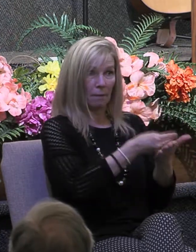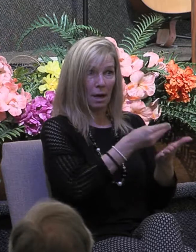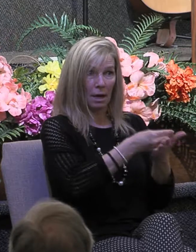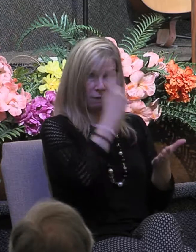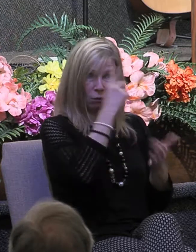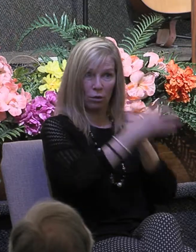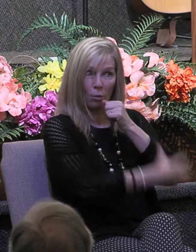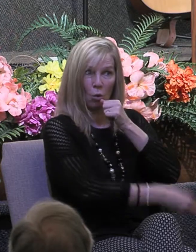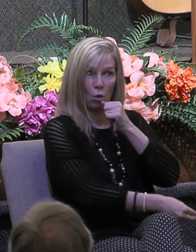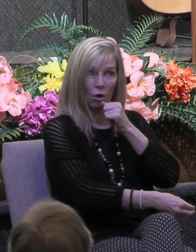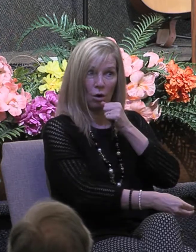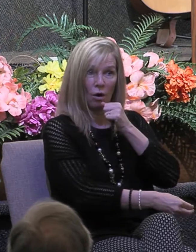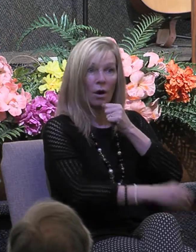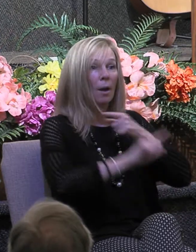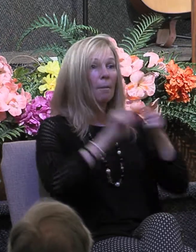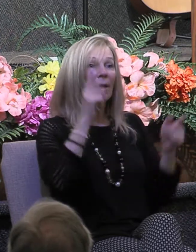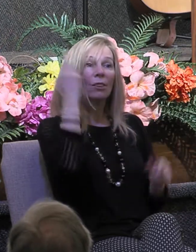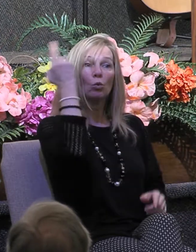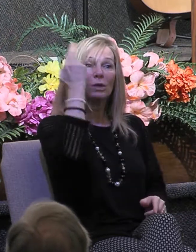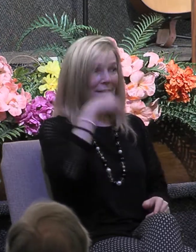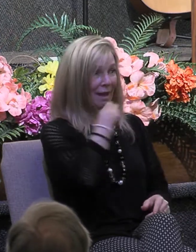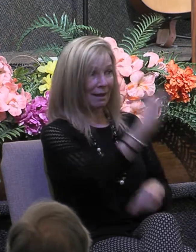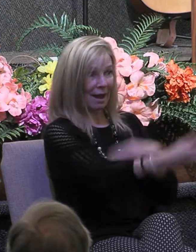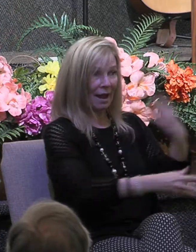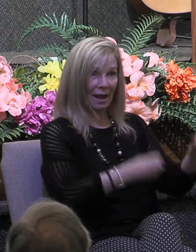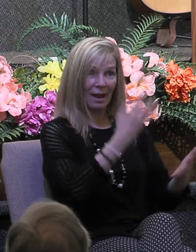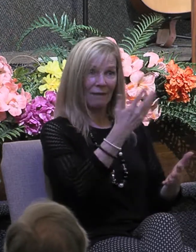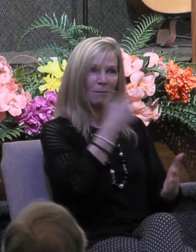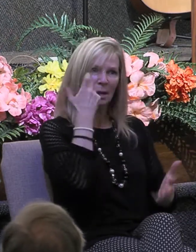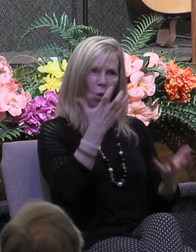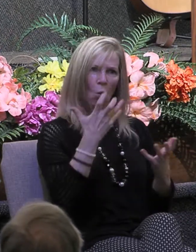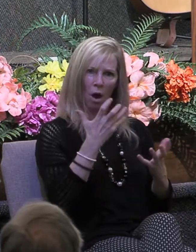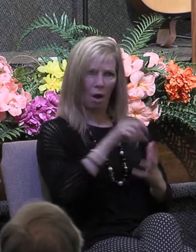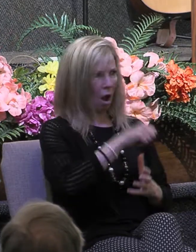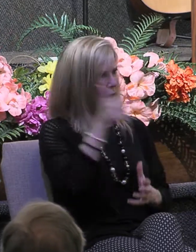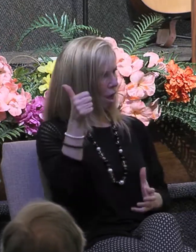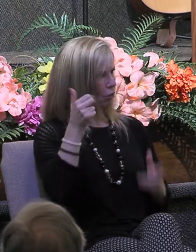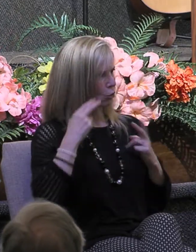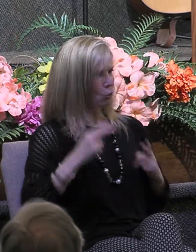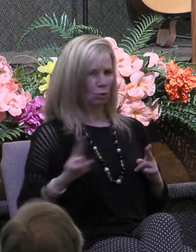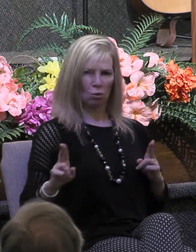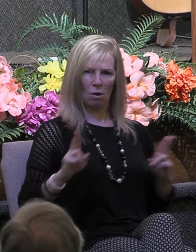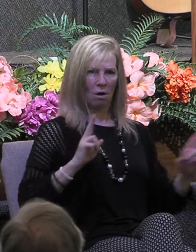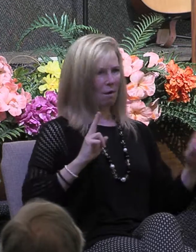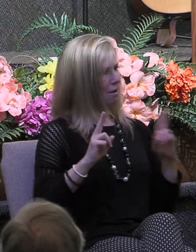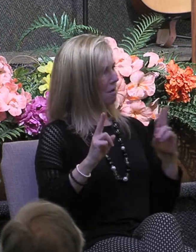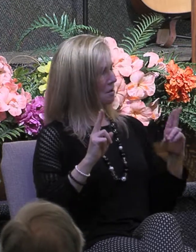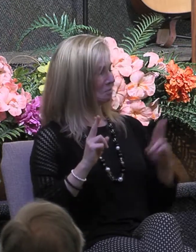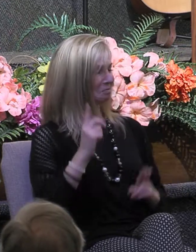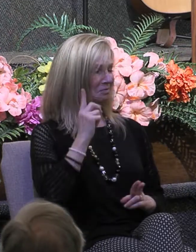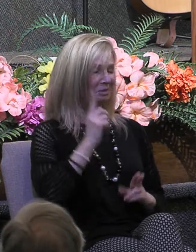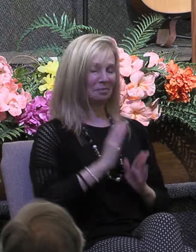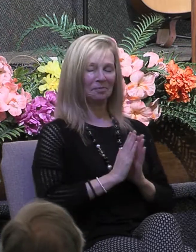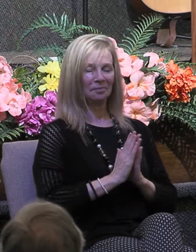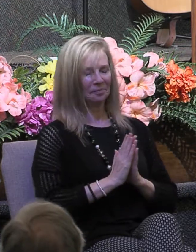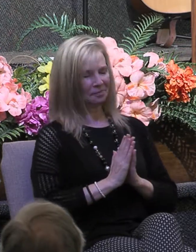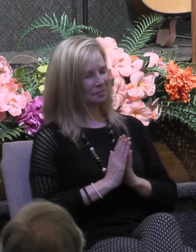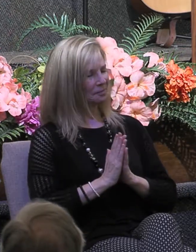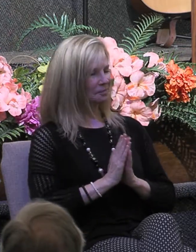did it Jesus said in order to be honored by men to be thought of as men who were pious and generous and God honoring